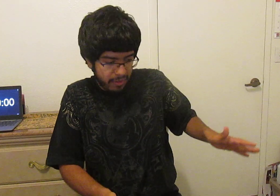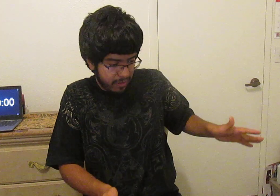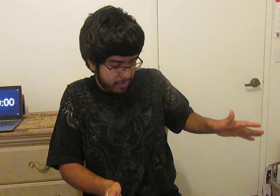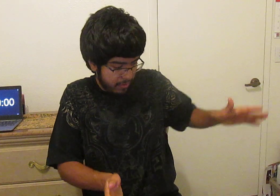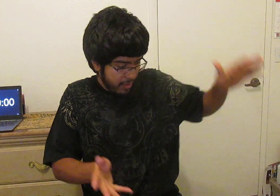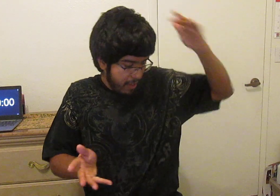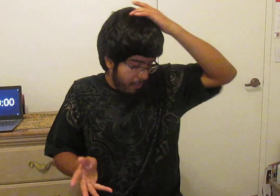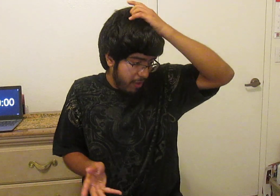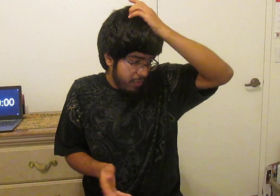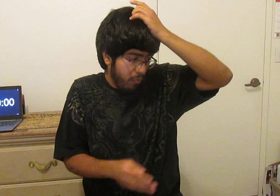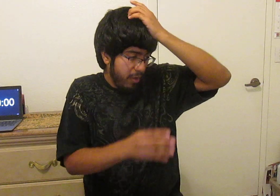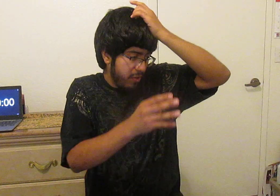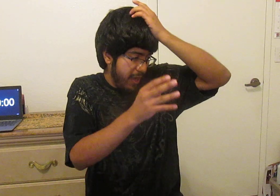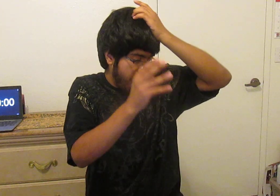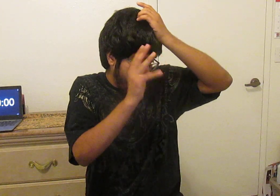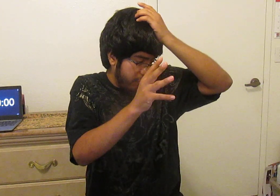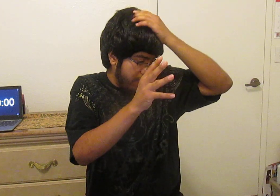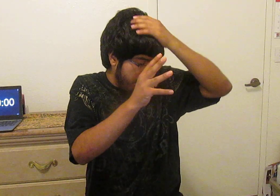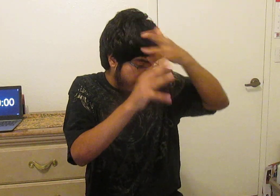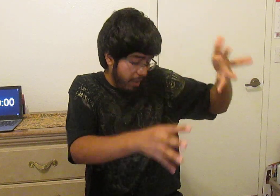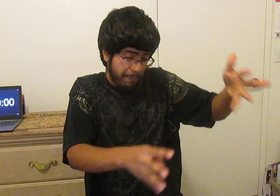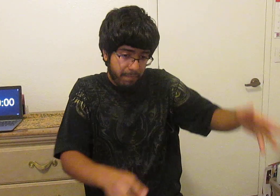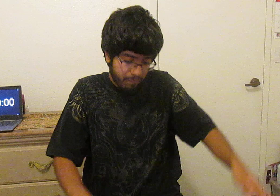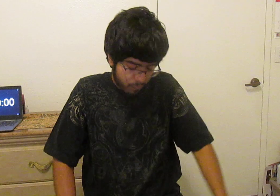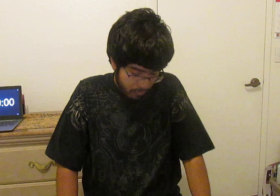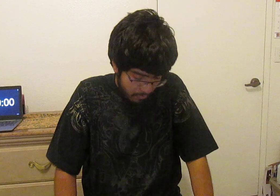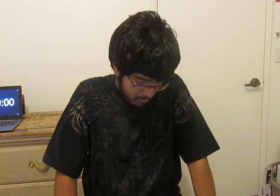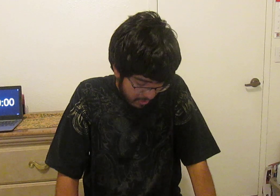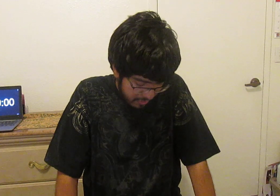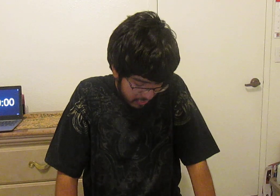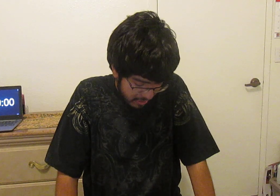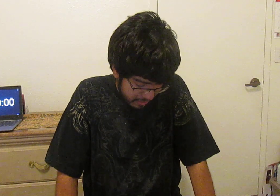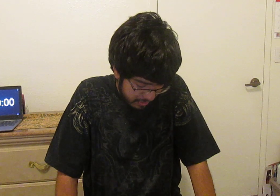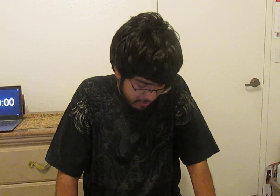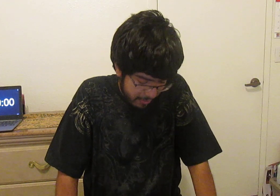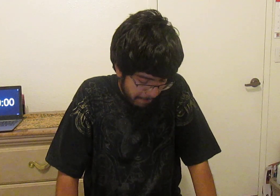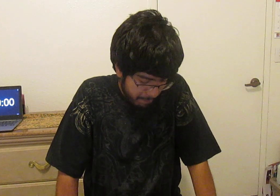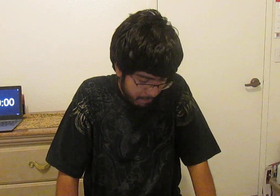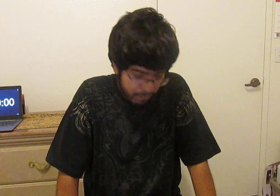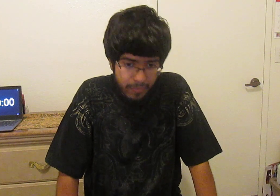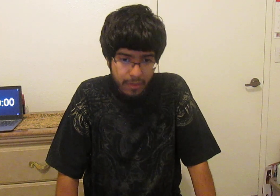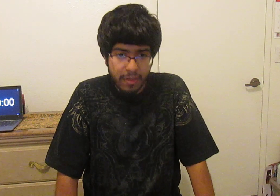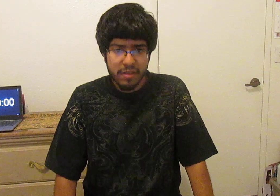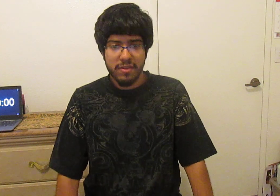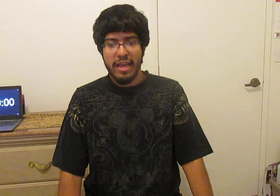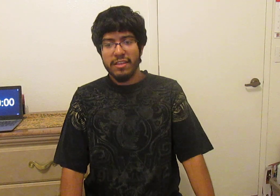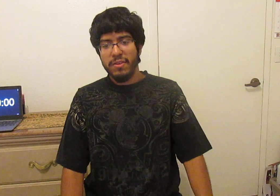because I wanted to watch that first but since since it hasn't been